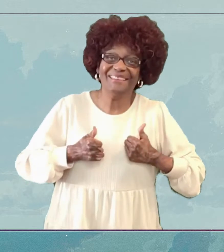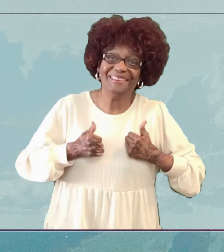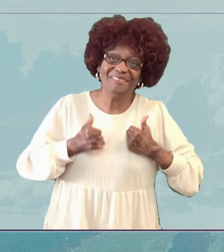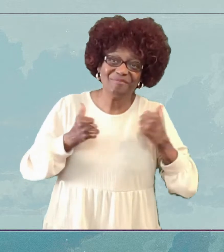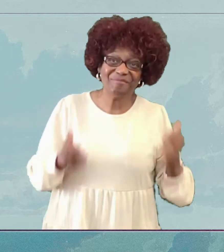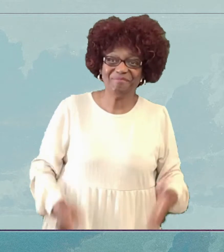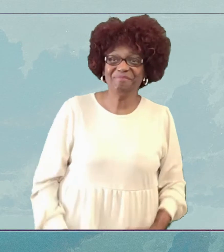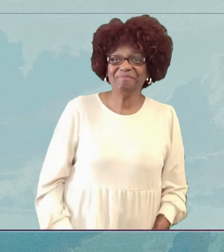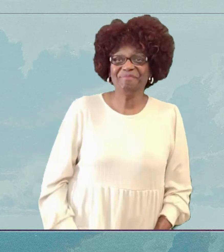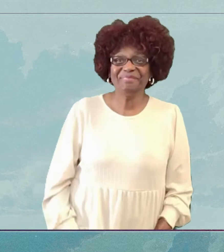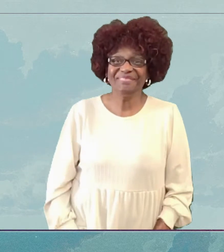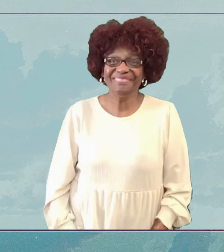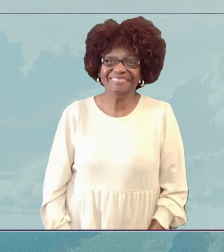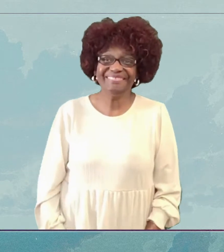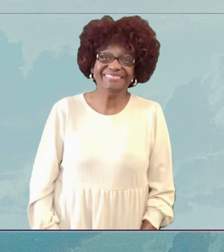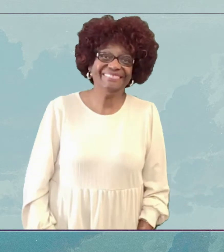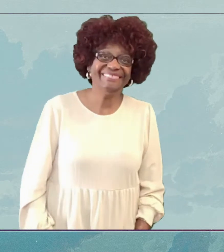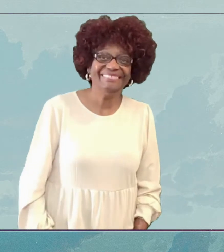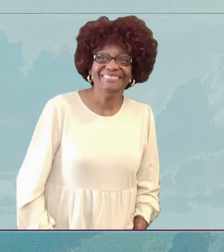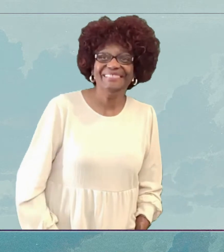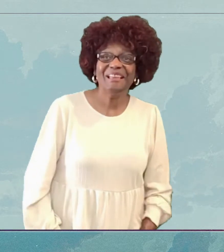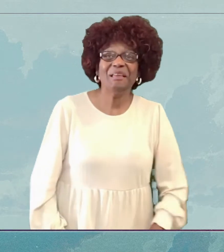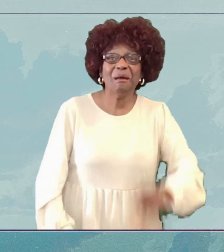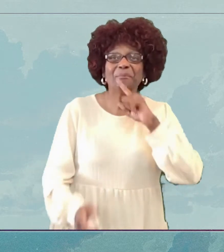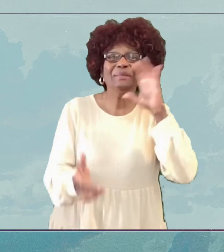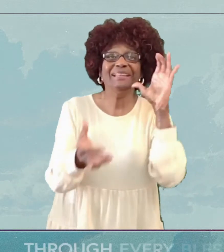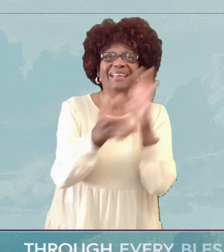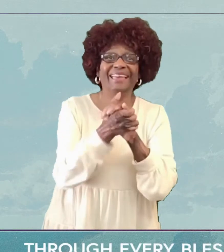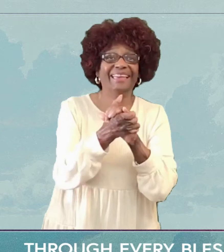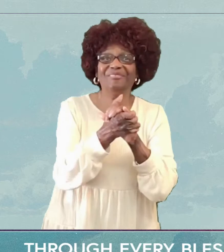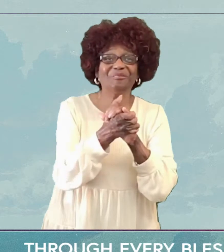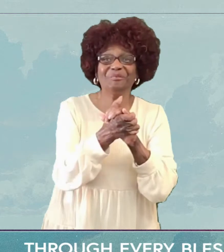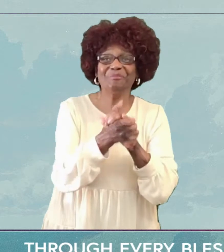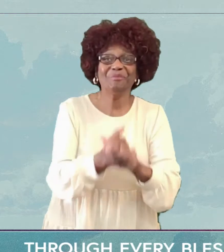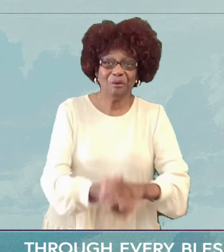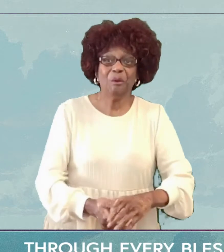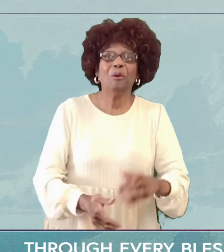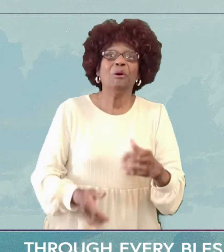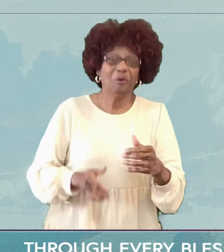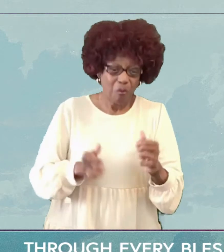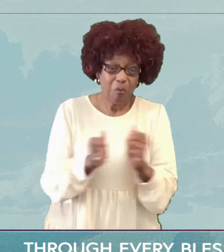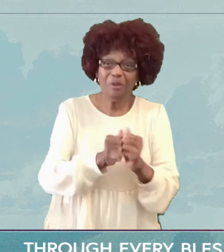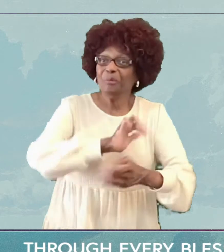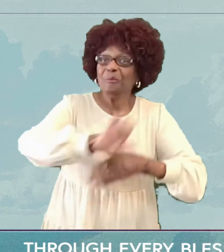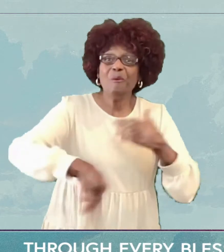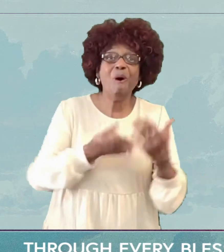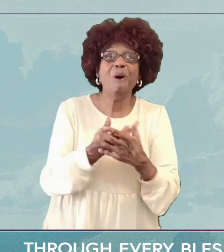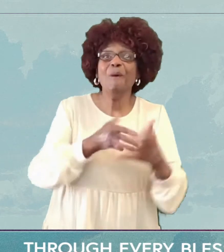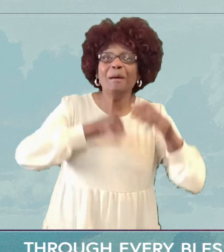light I believe through every blessing Through every